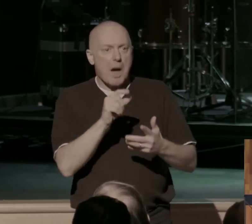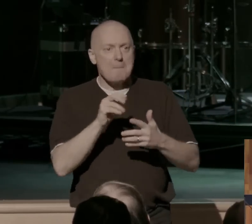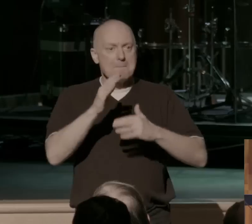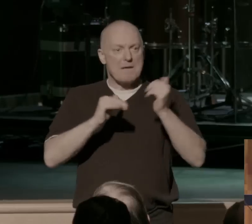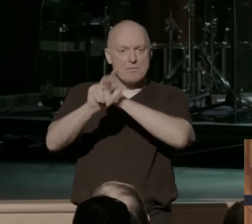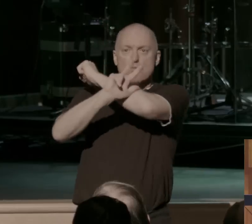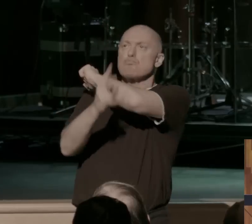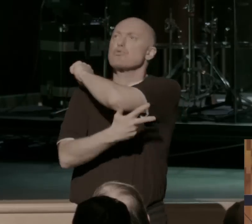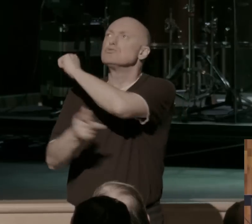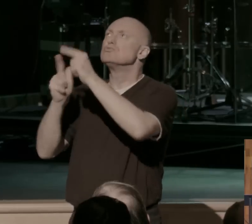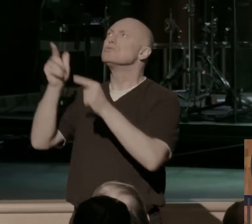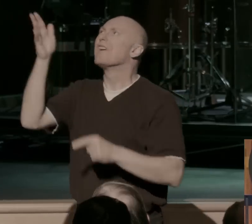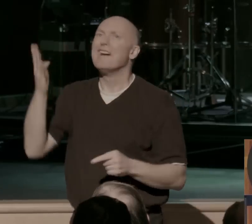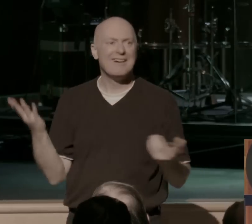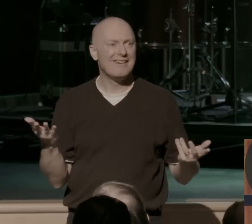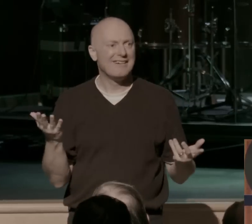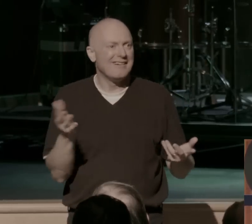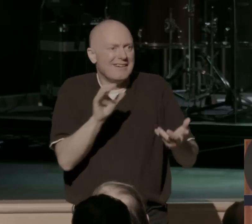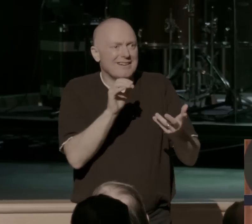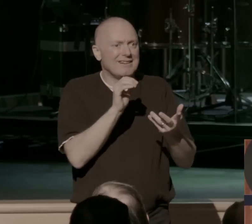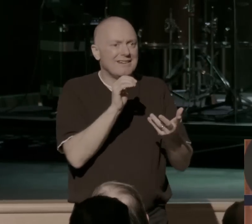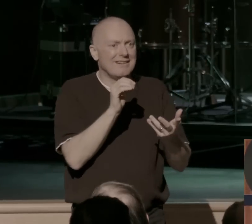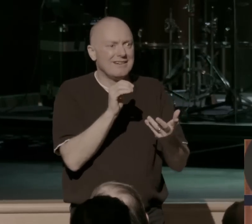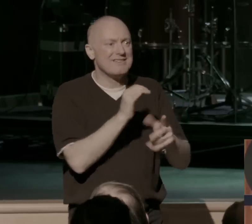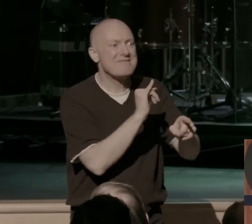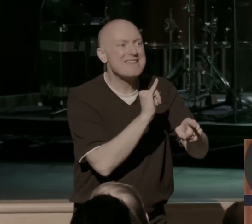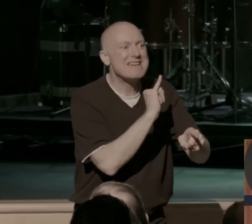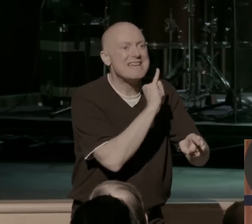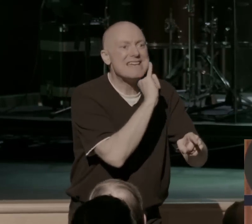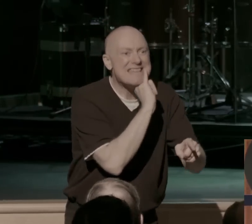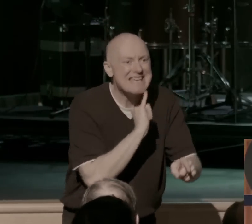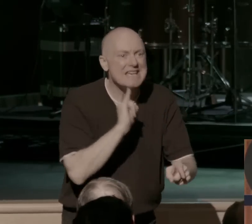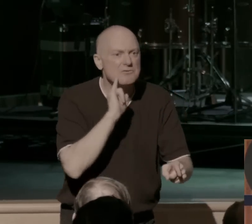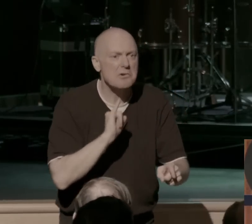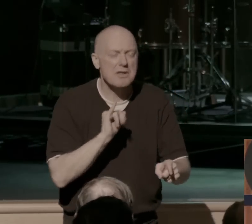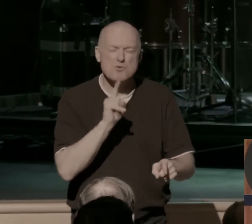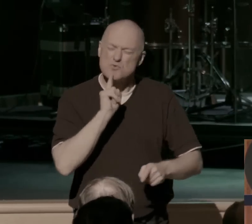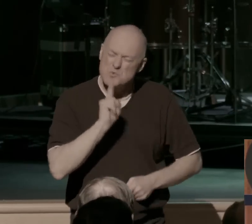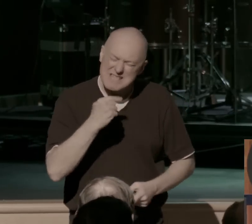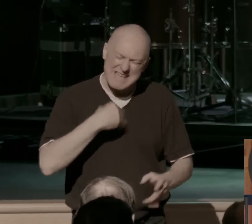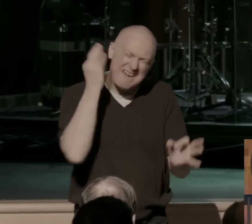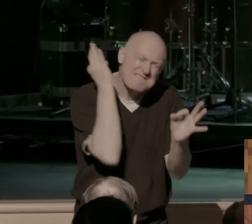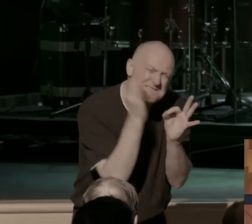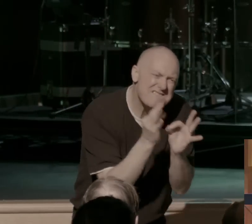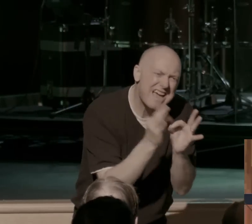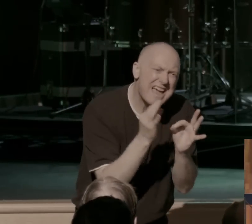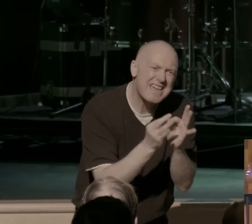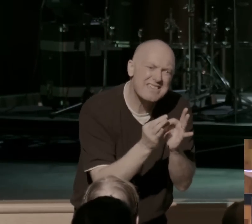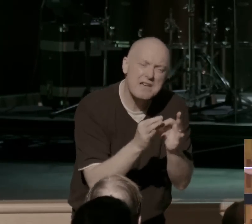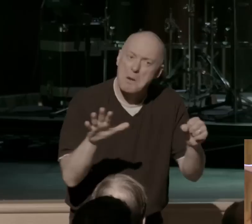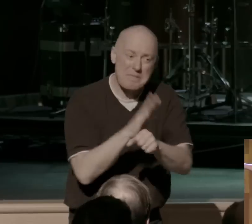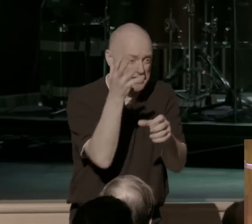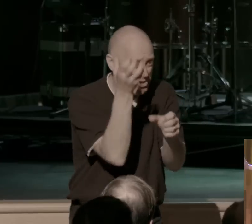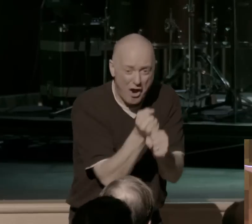It wasn't just the, the Israelites who, who really had faith, the ones who are totally confident and they weren't the only ones to cross through.